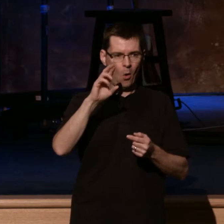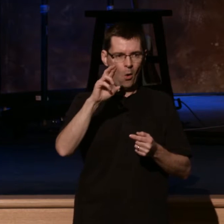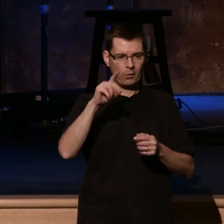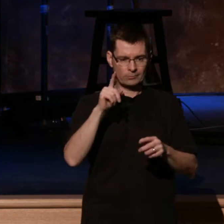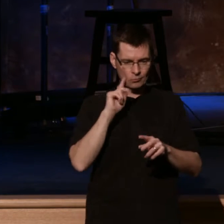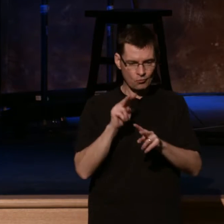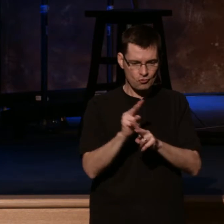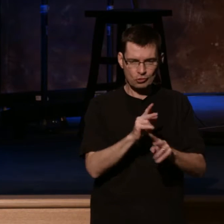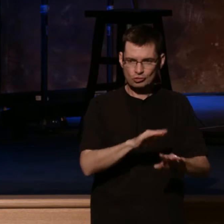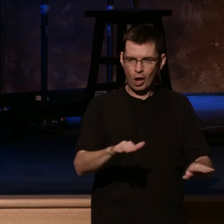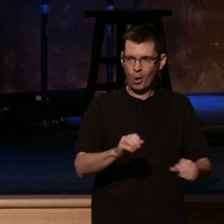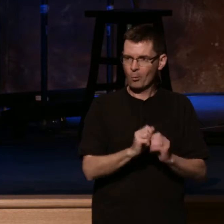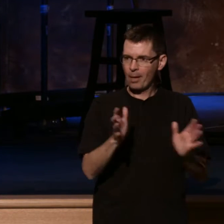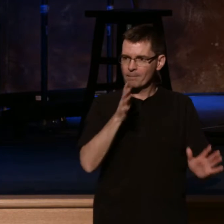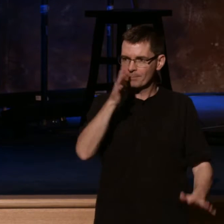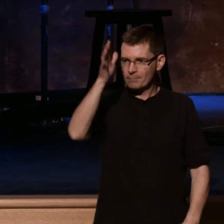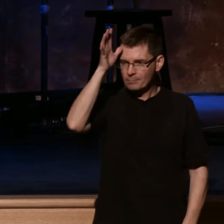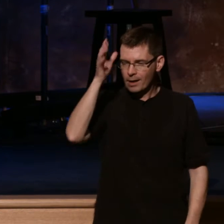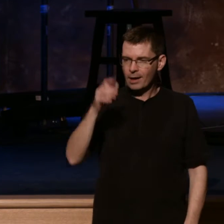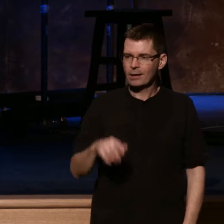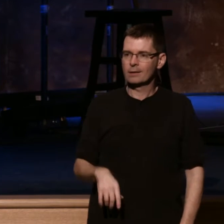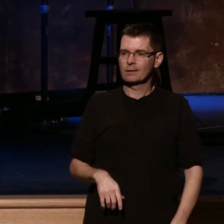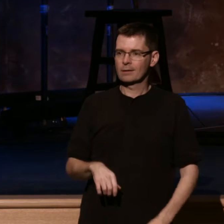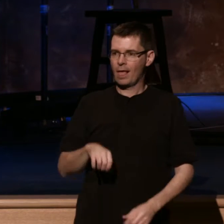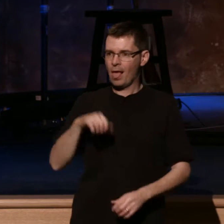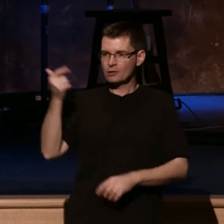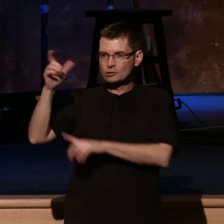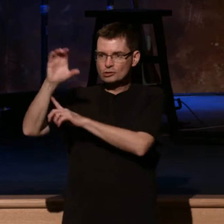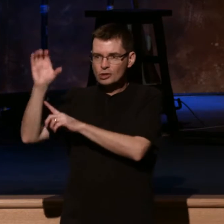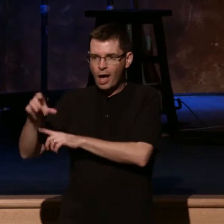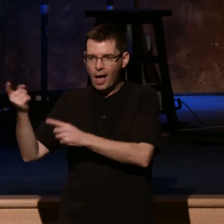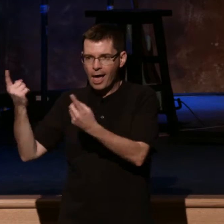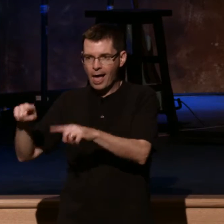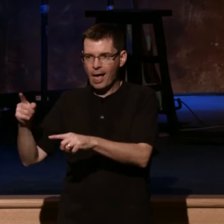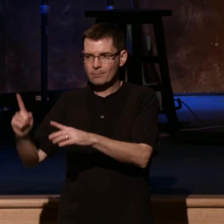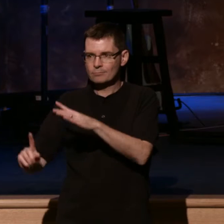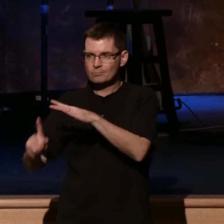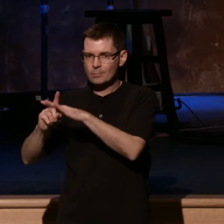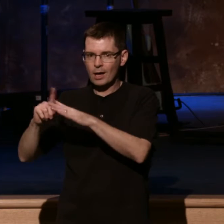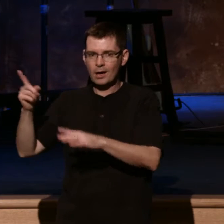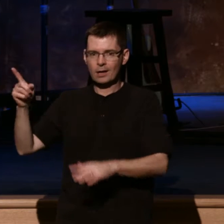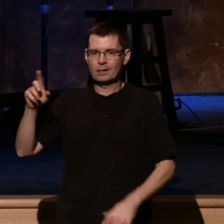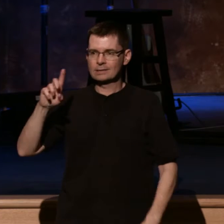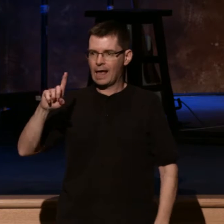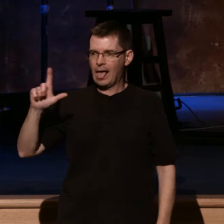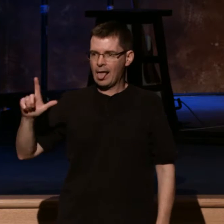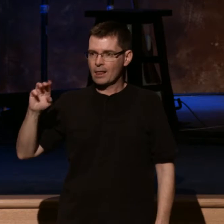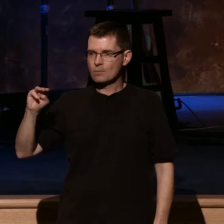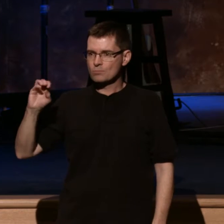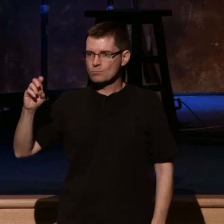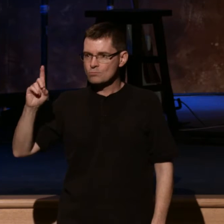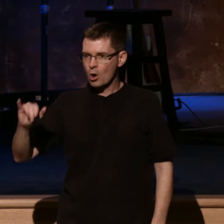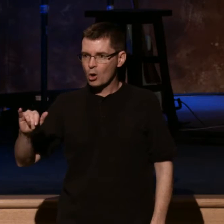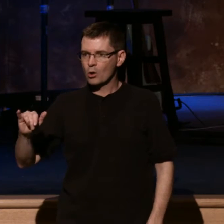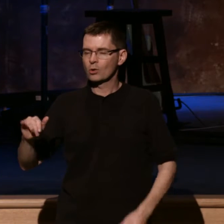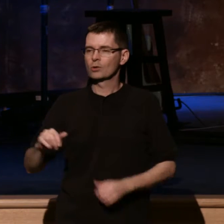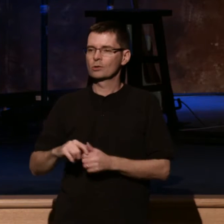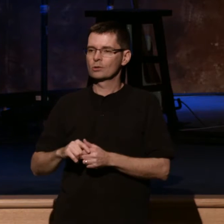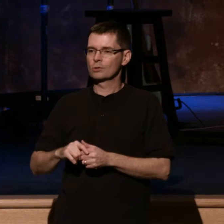Under D.L. Moody, there was a guy named Wilbur Chapman who came to Christ. Chapman recruited an assistant named Billy Sunday, who then